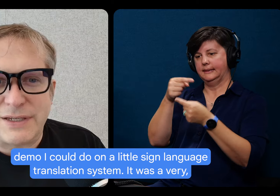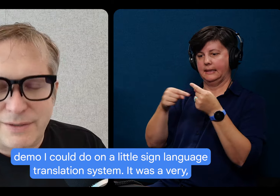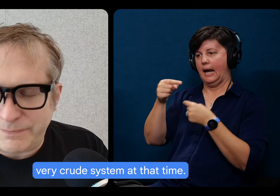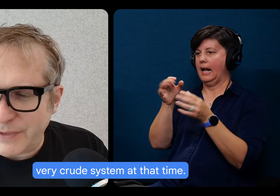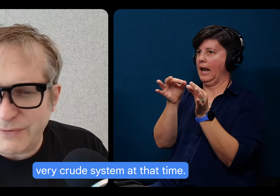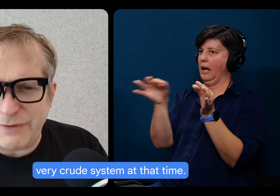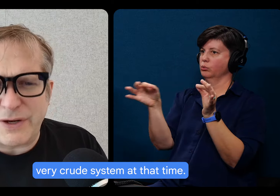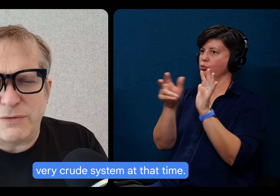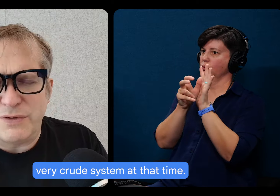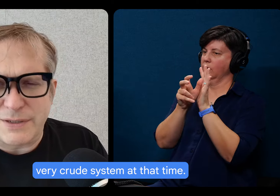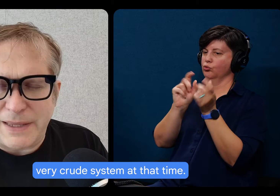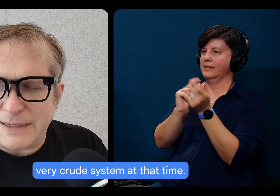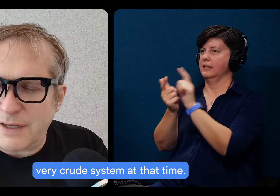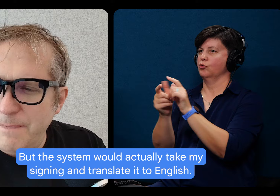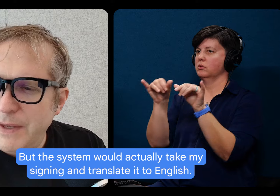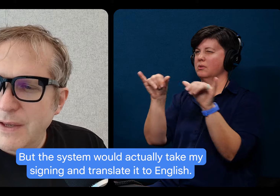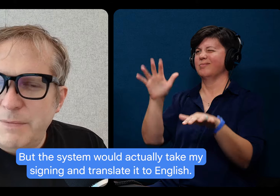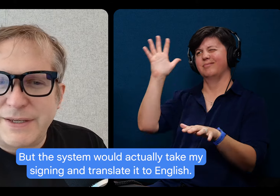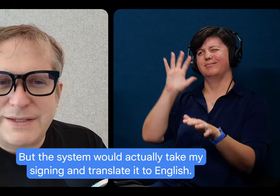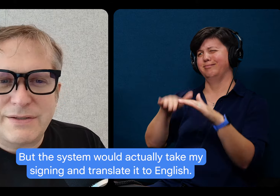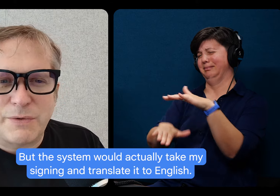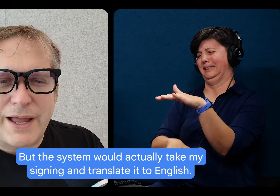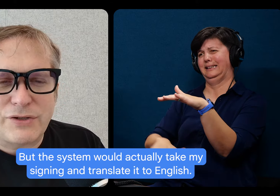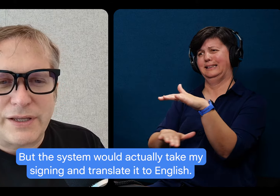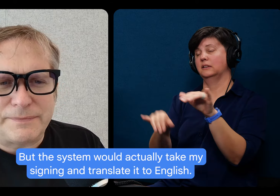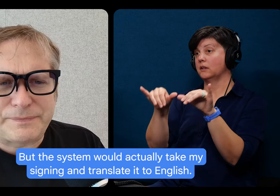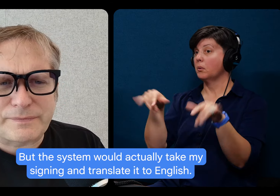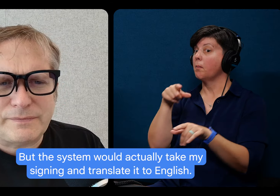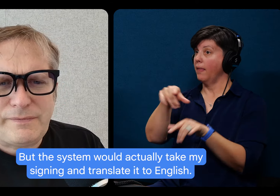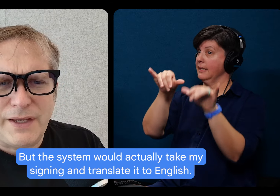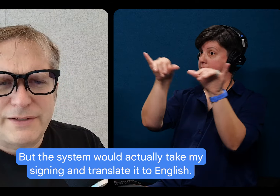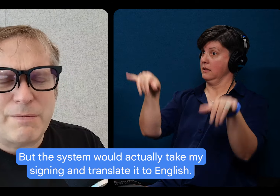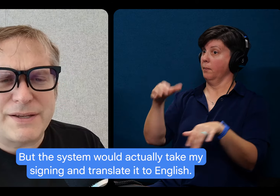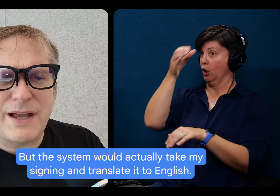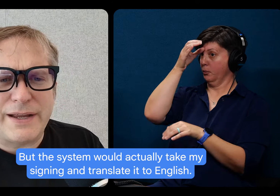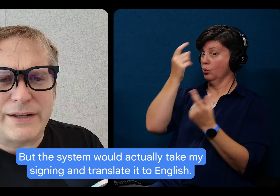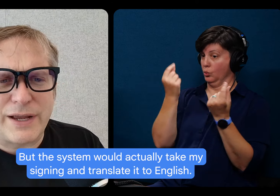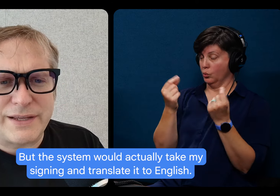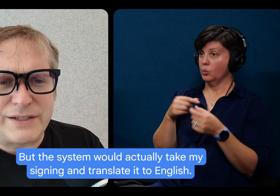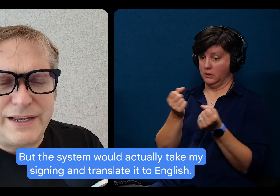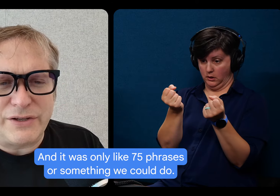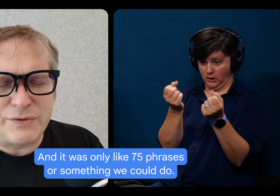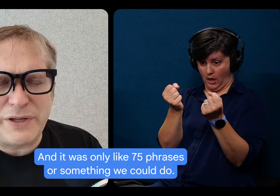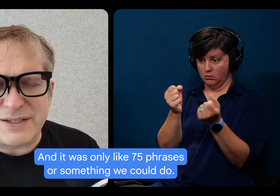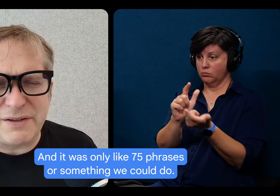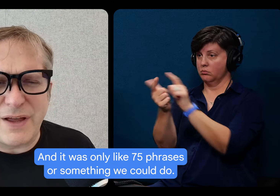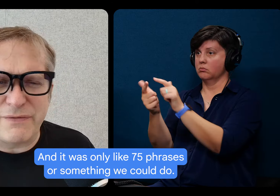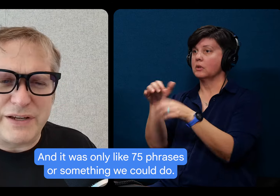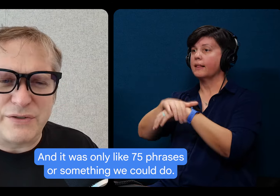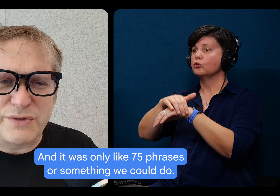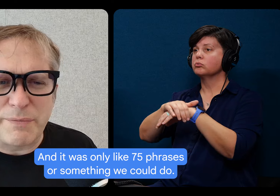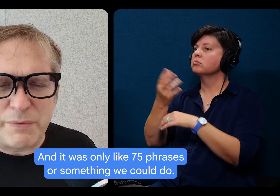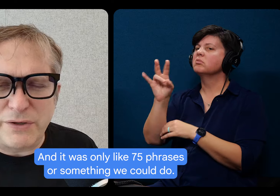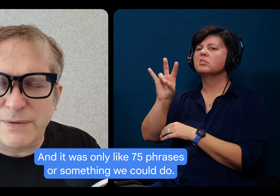system. It was very, very crude system at that time, but the system would actually take my signing and translate it to English. was only like 75